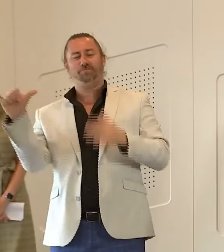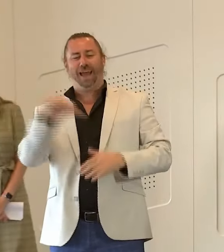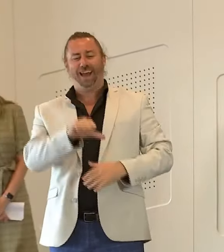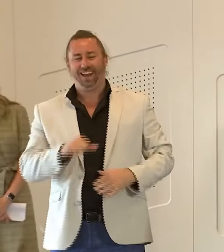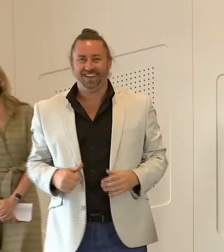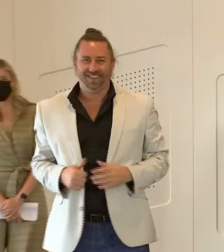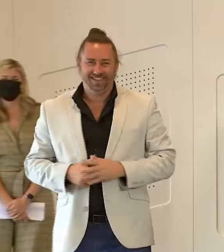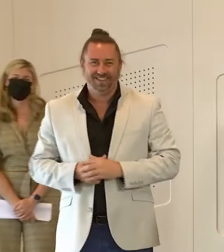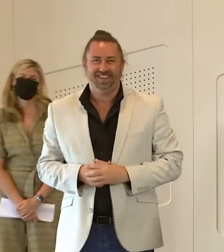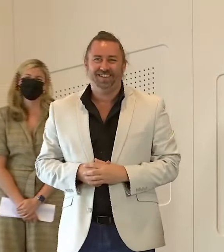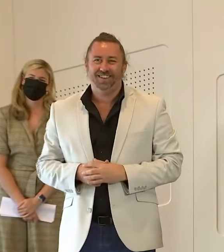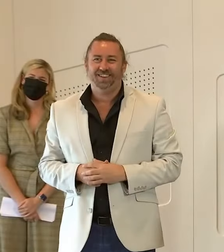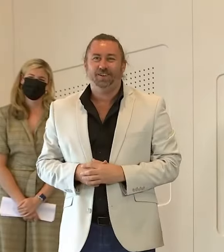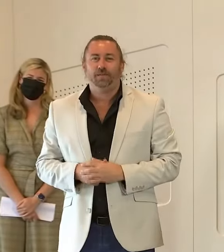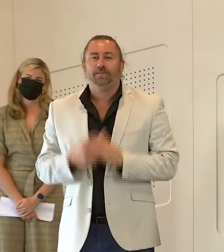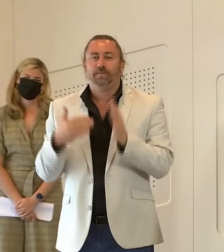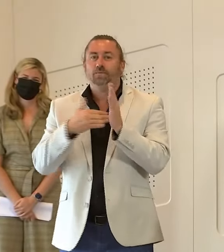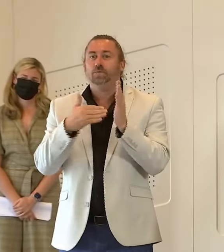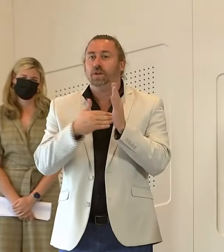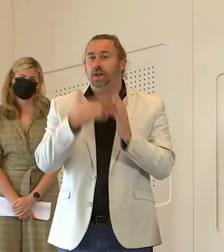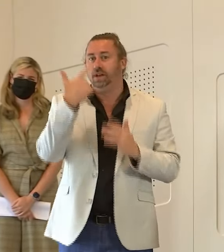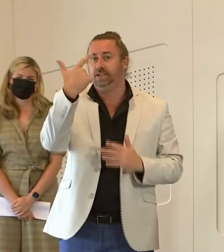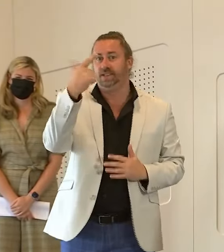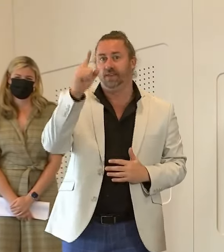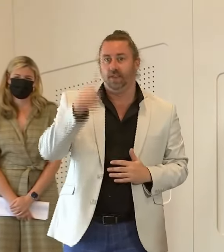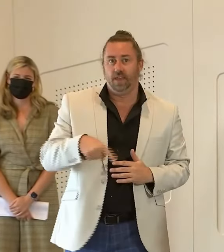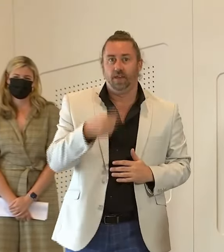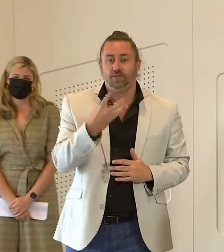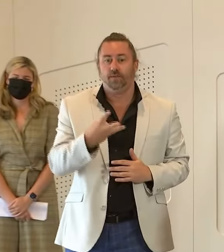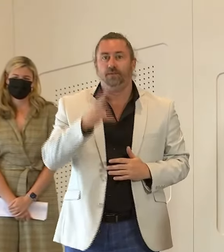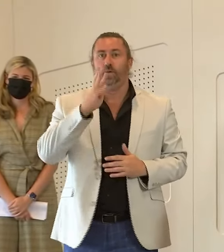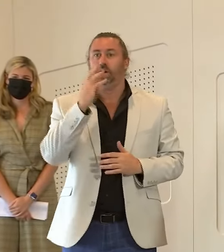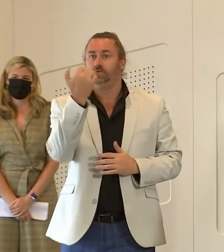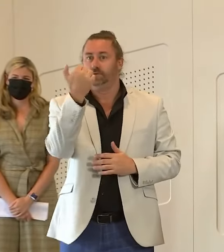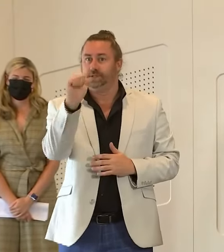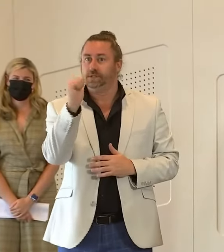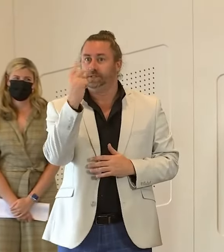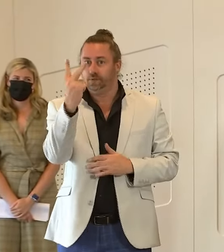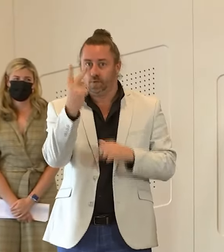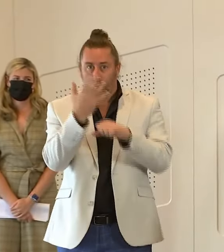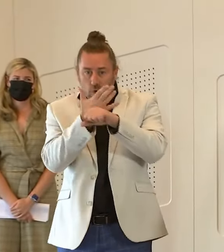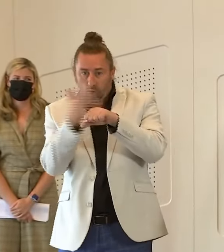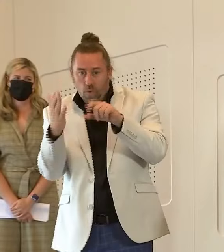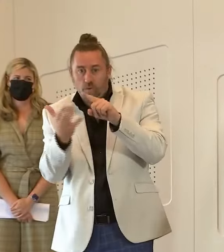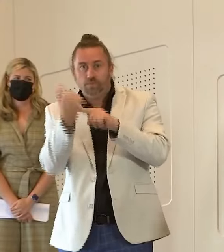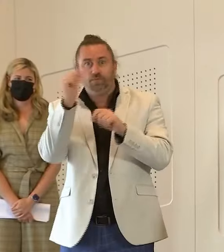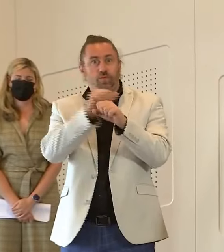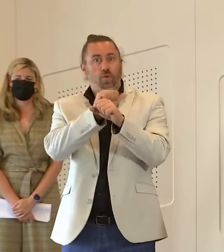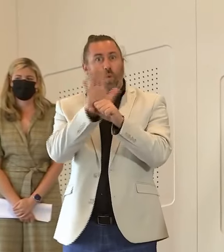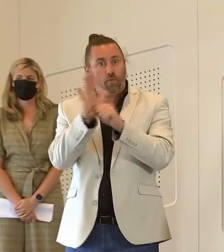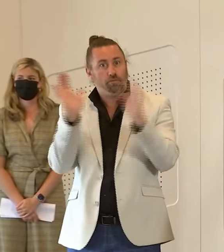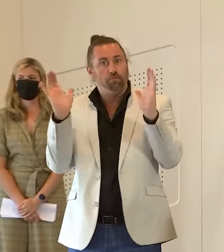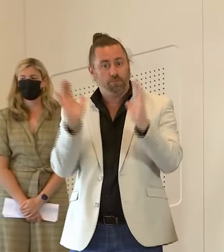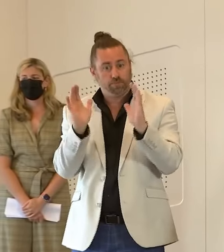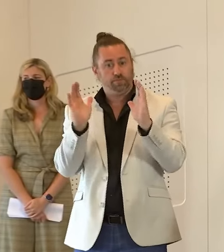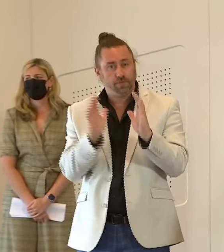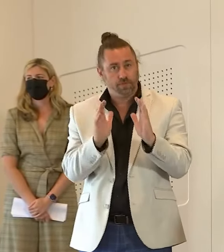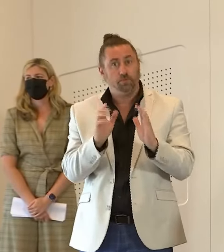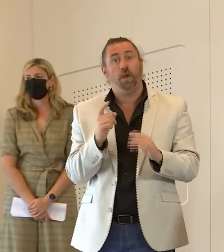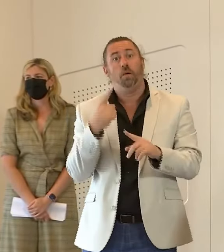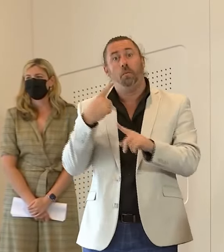Okay so today we've had 7,462 new cases so the numbers are coming down and that's 2